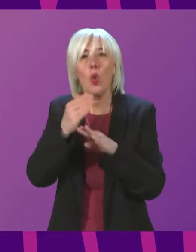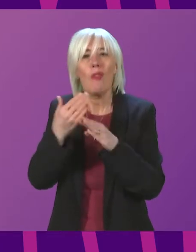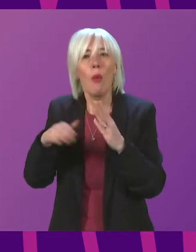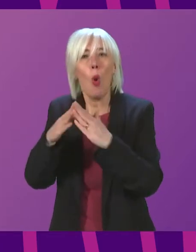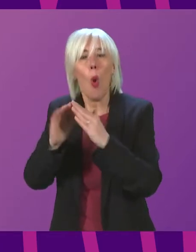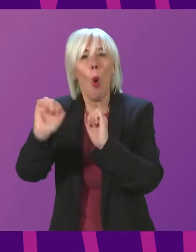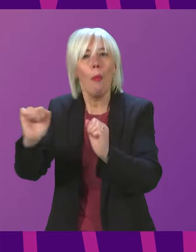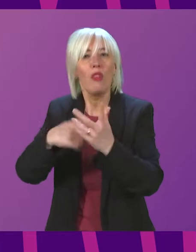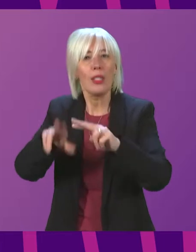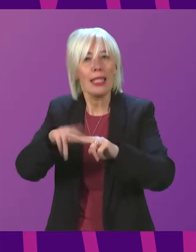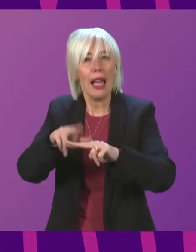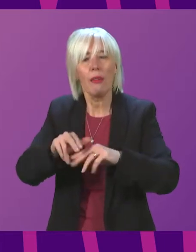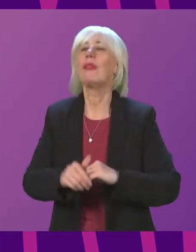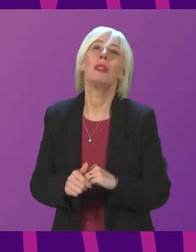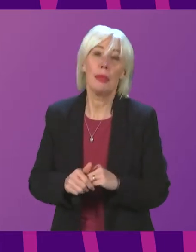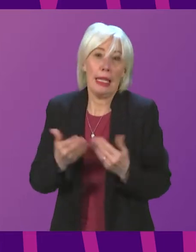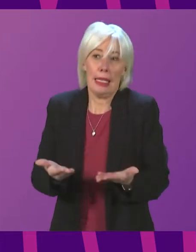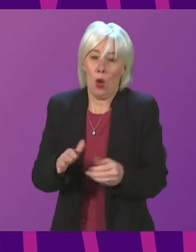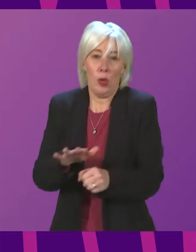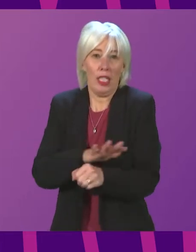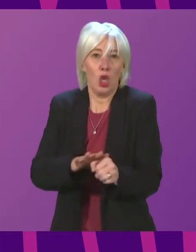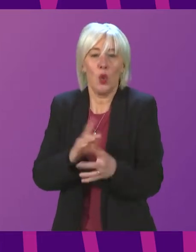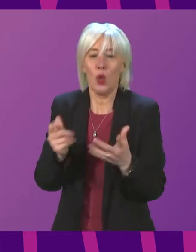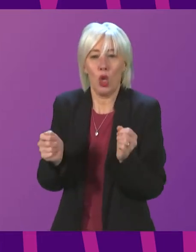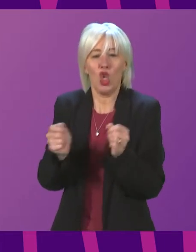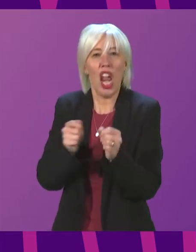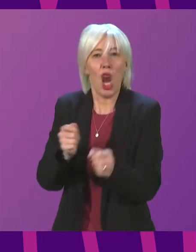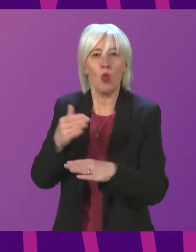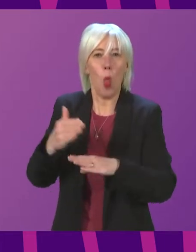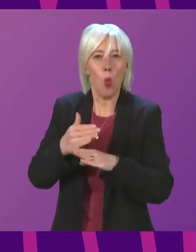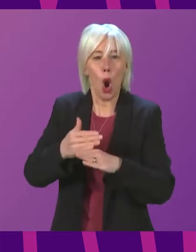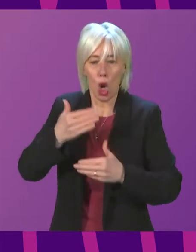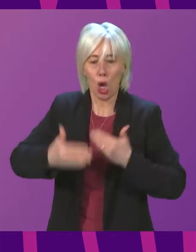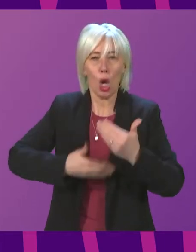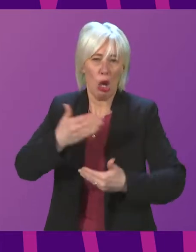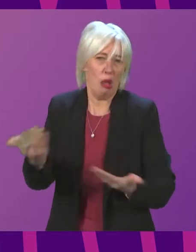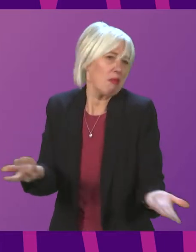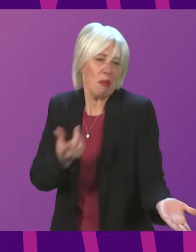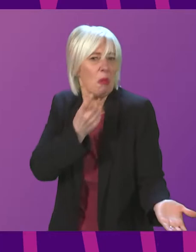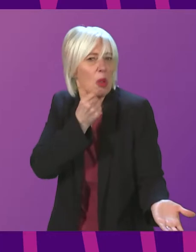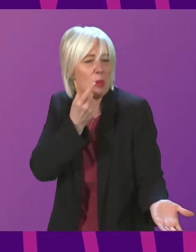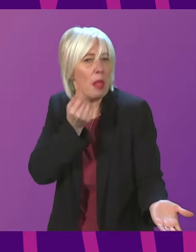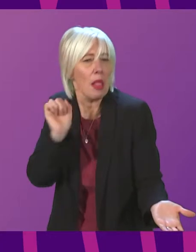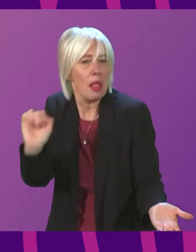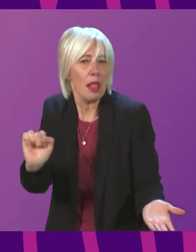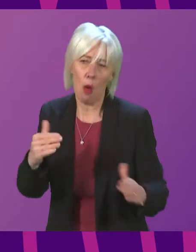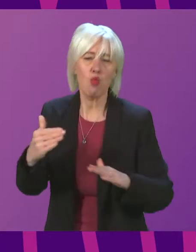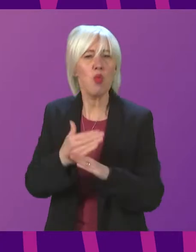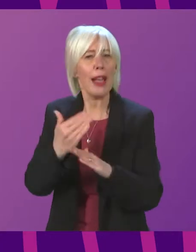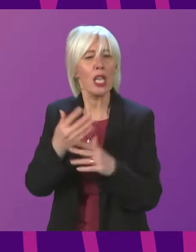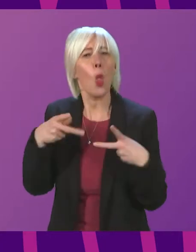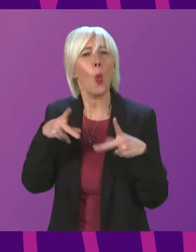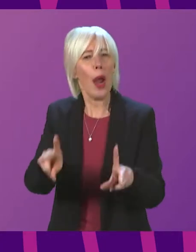The situation clearly we in now with changes in working patterns made that a very realistic and practical possibility.